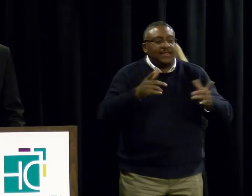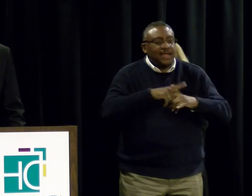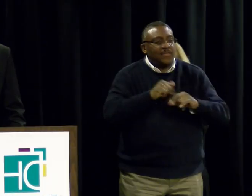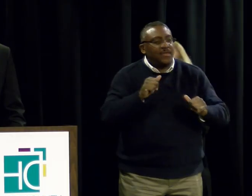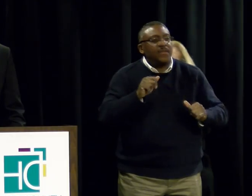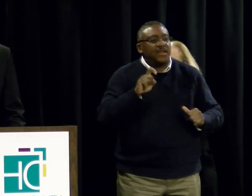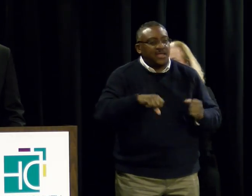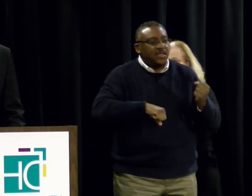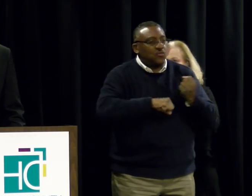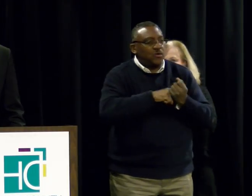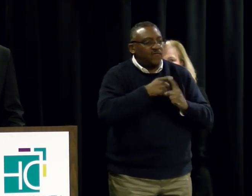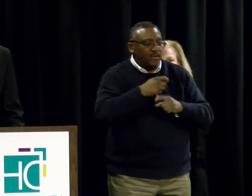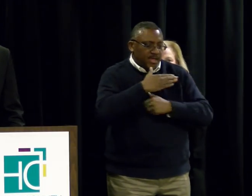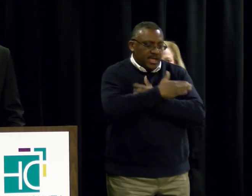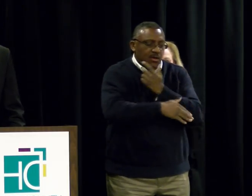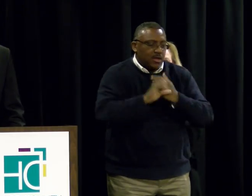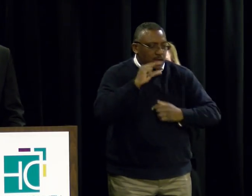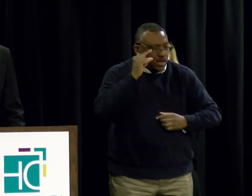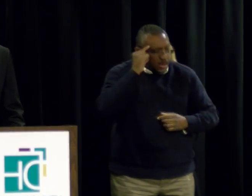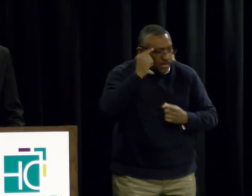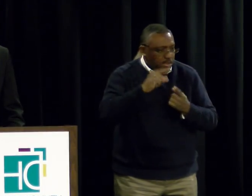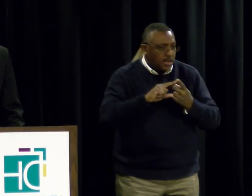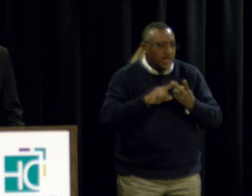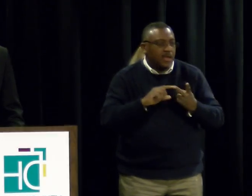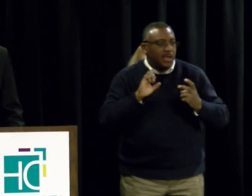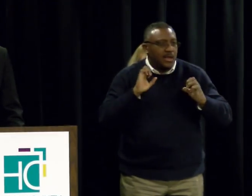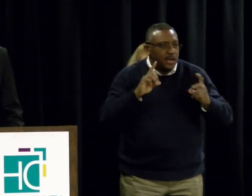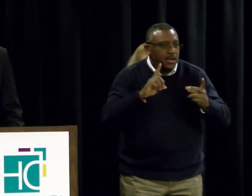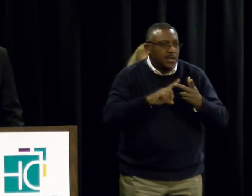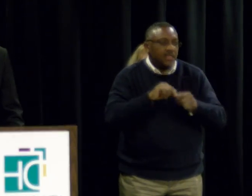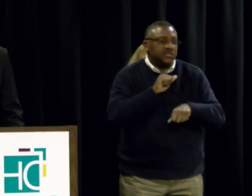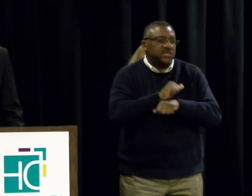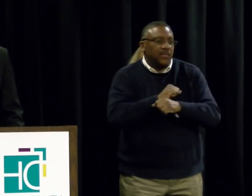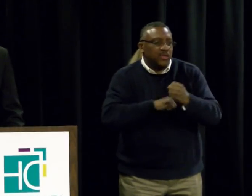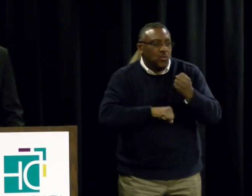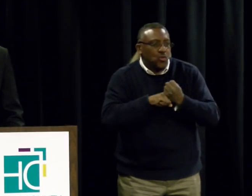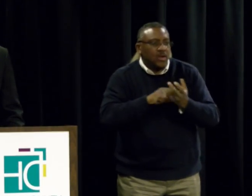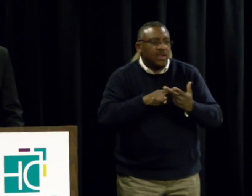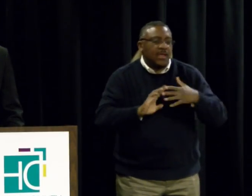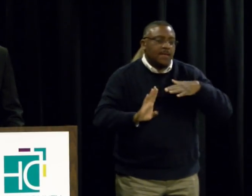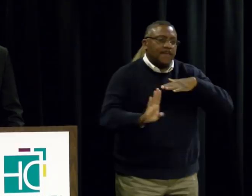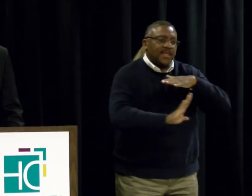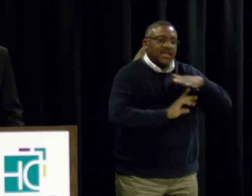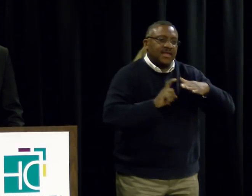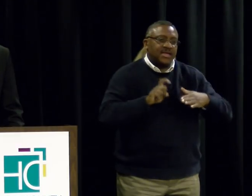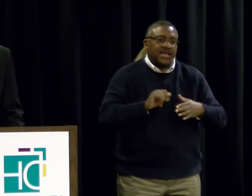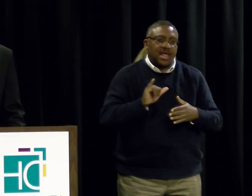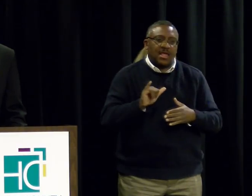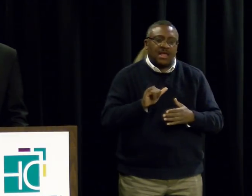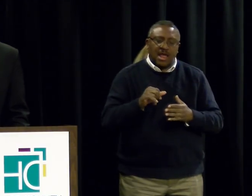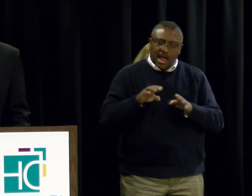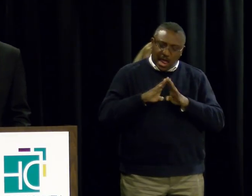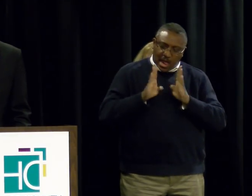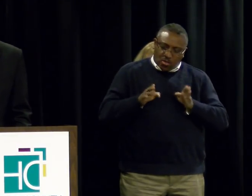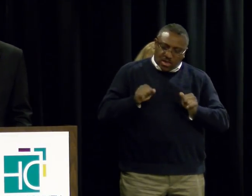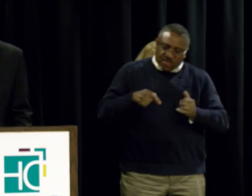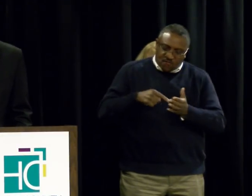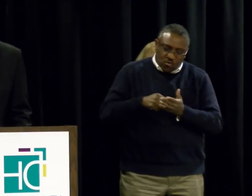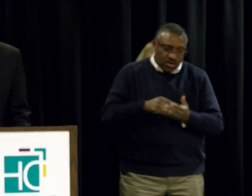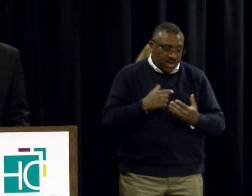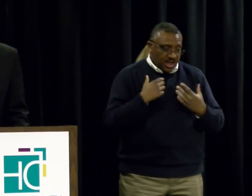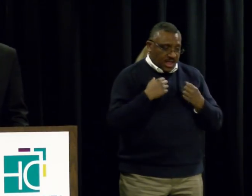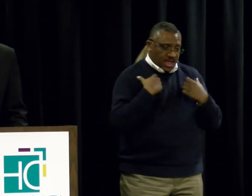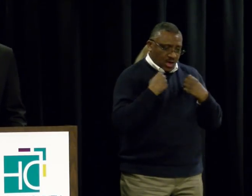government, from education, to job support, to meeting basic needs such as affordable housing, health